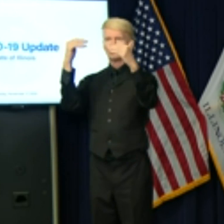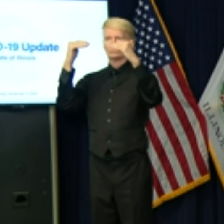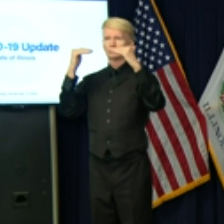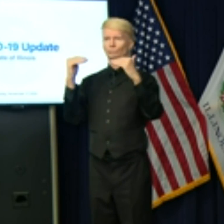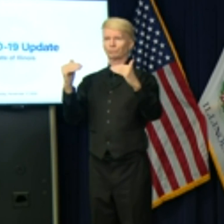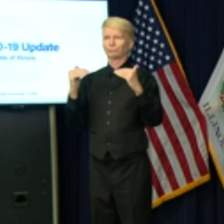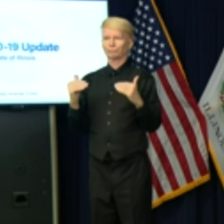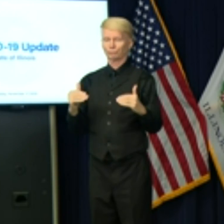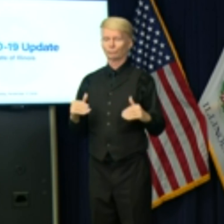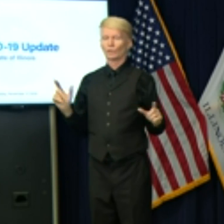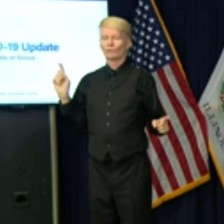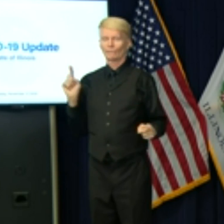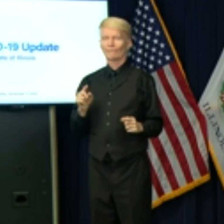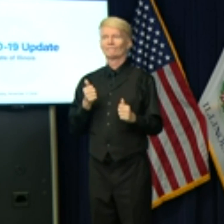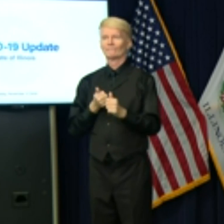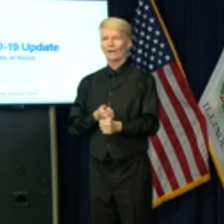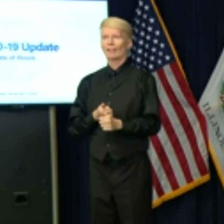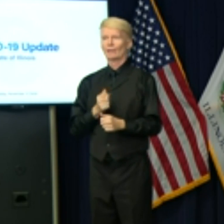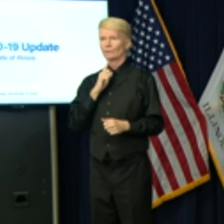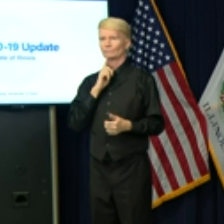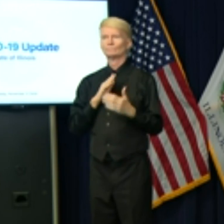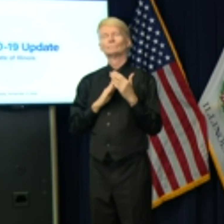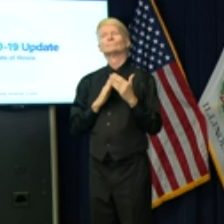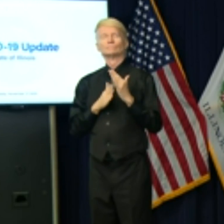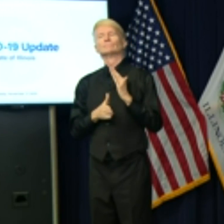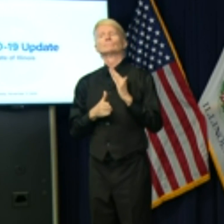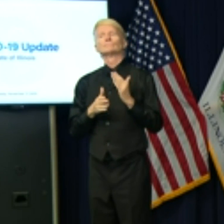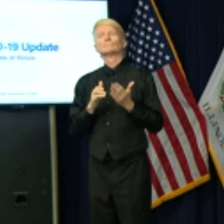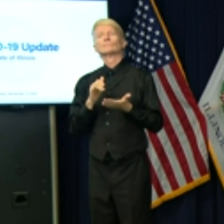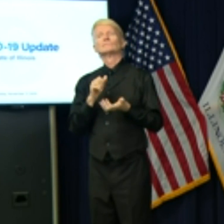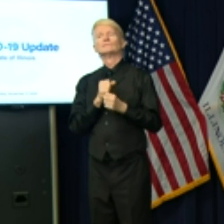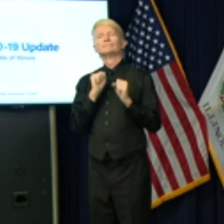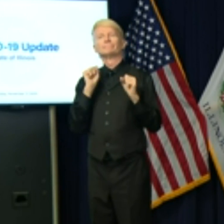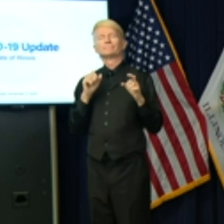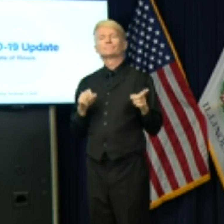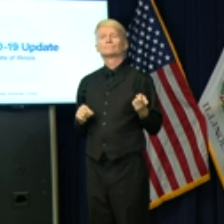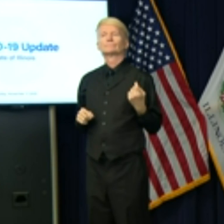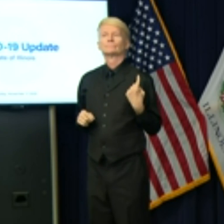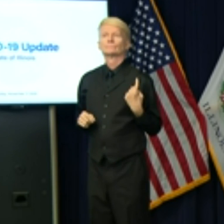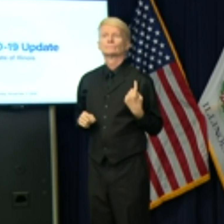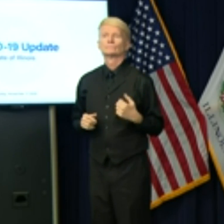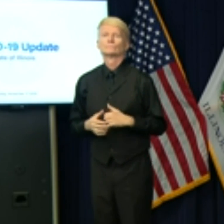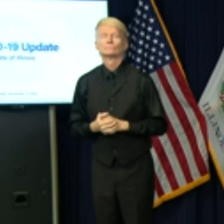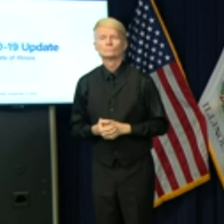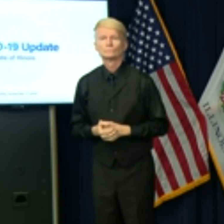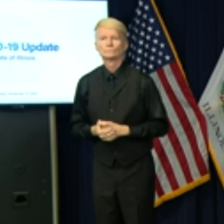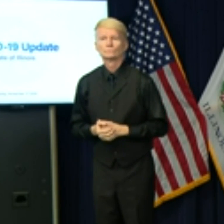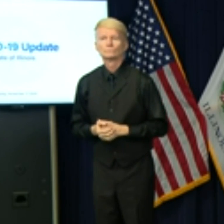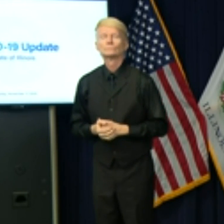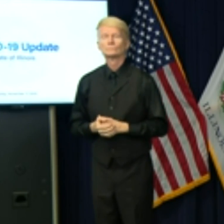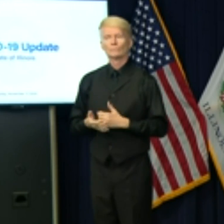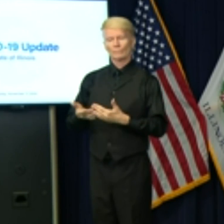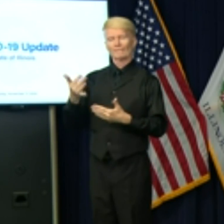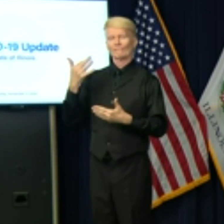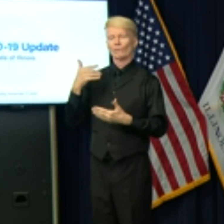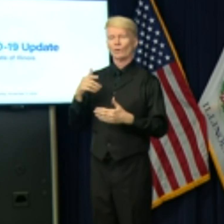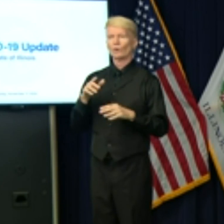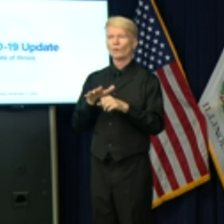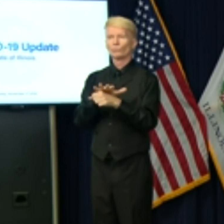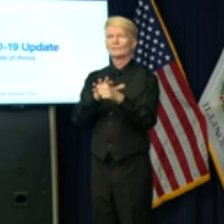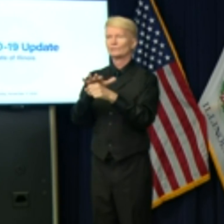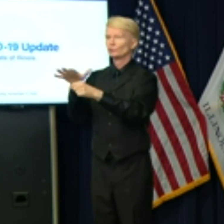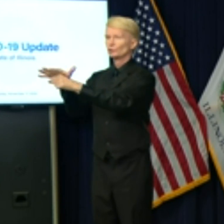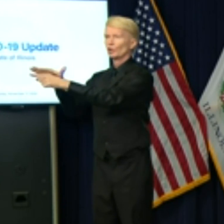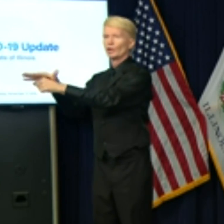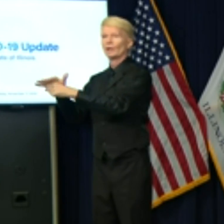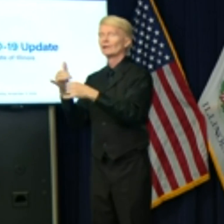tiers back down to just the plain old Phase 4. All right. This will be the last one. You talked before, you did this by region. Now